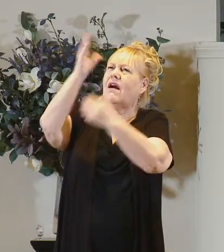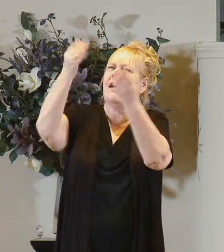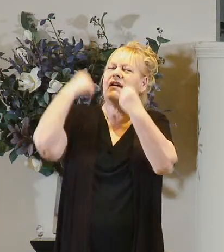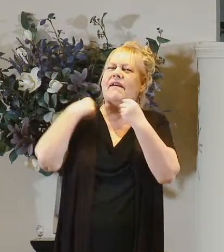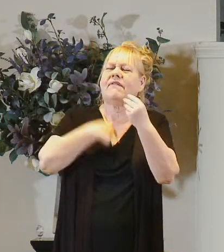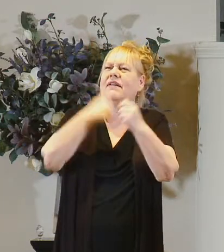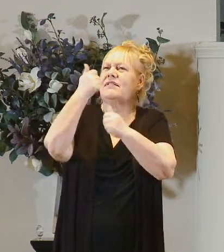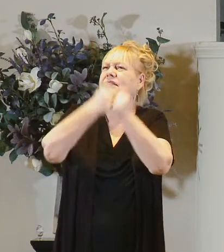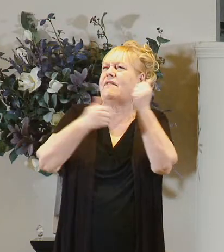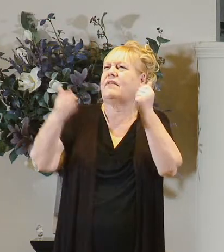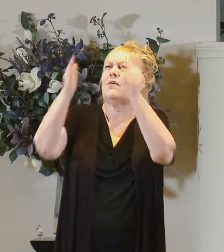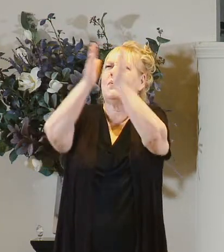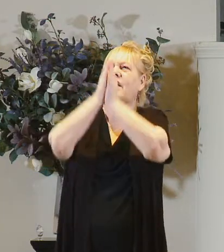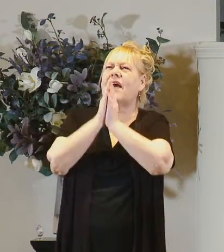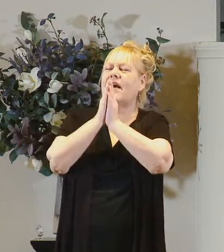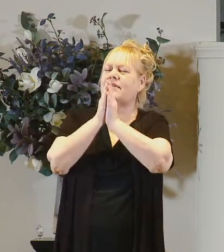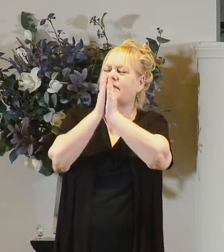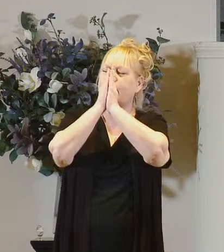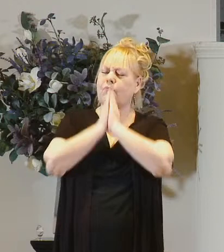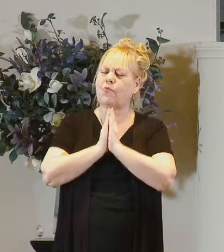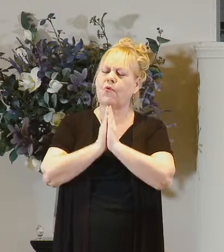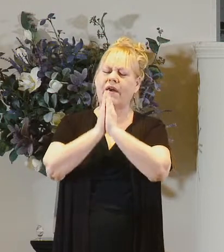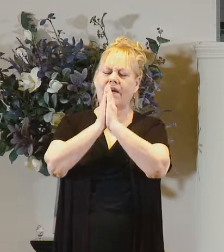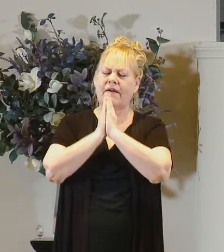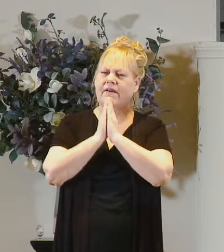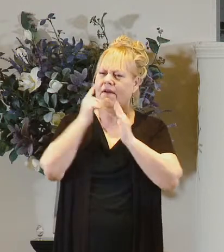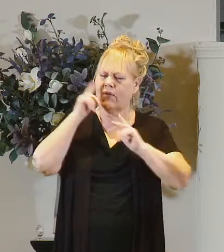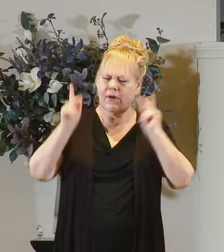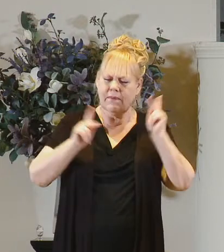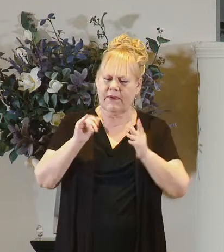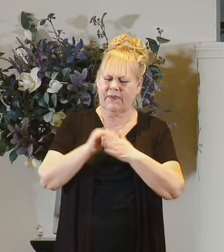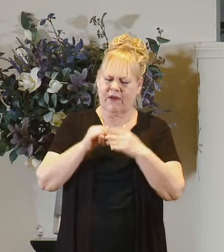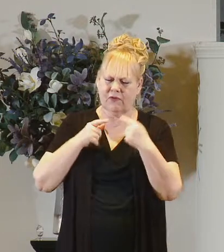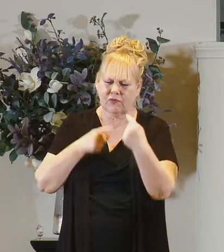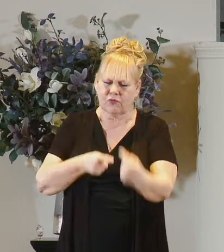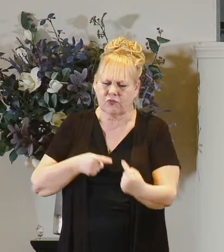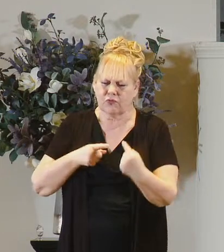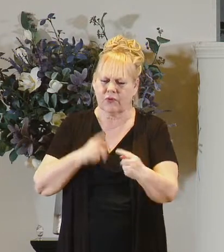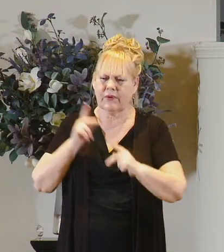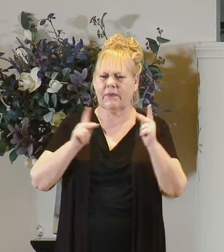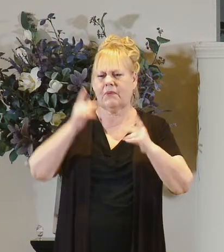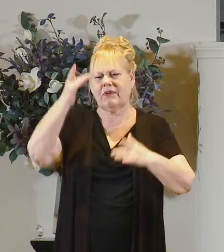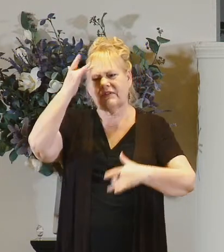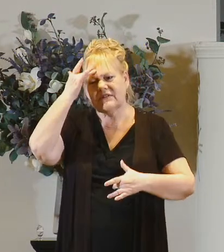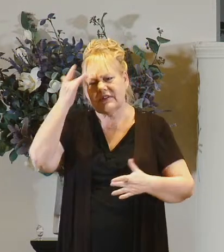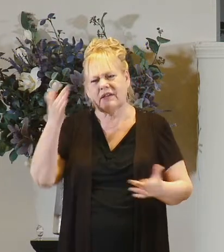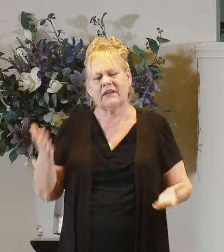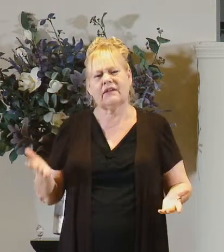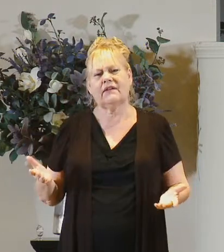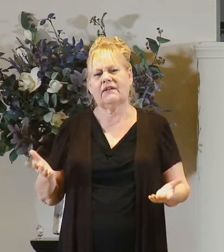everything we ask for in prayer for people who are struggling for people who are sick